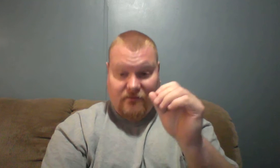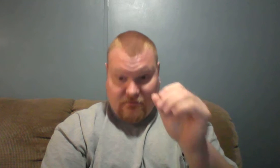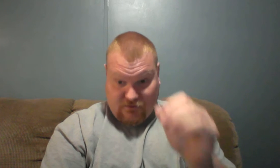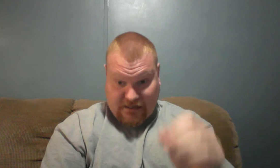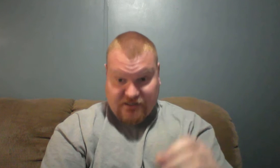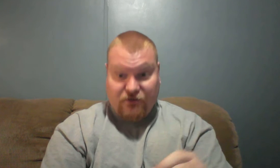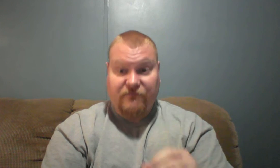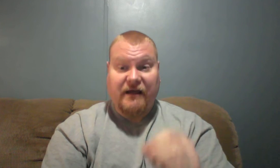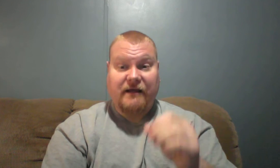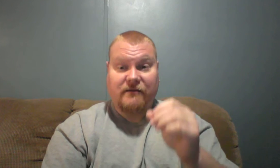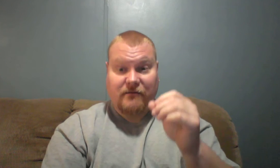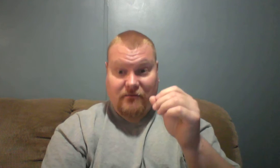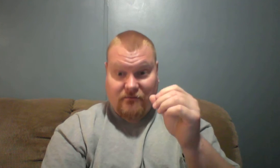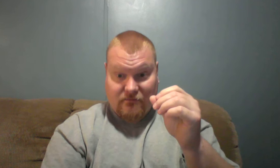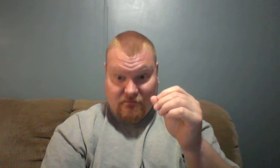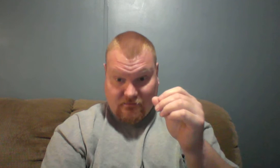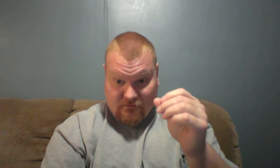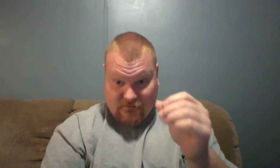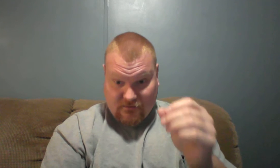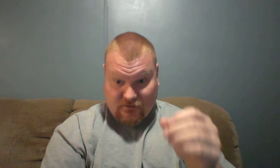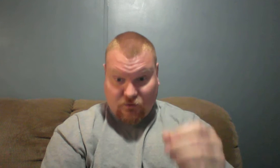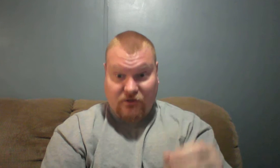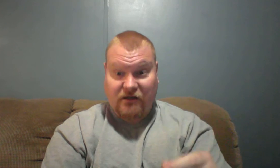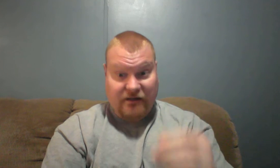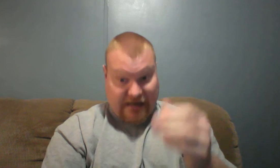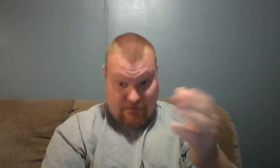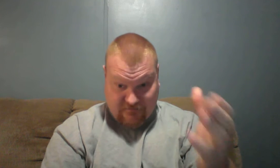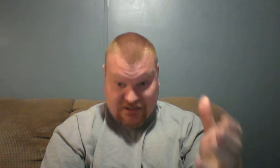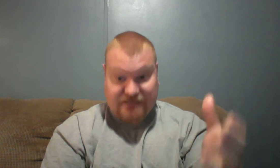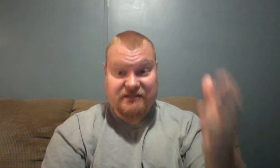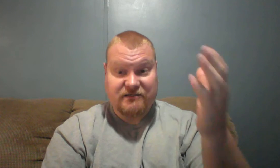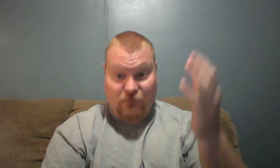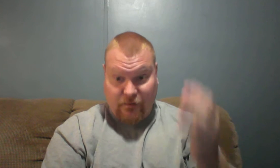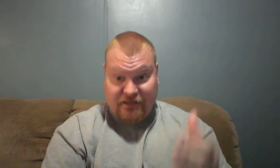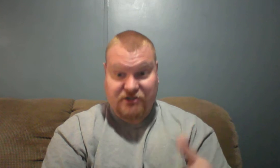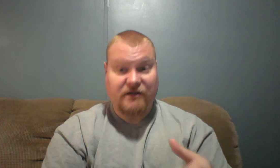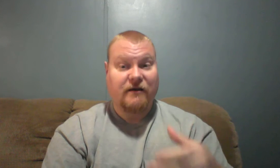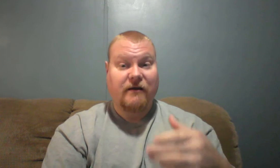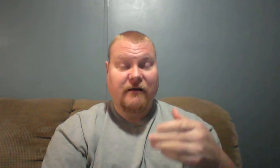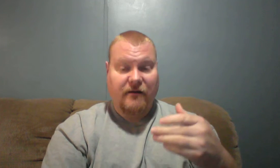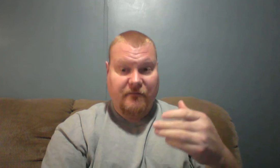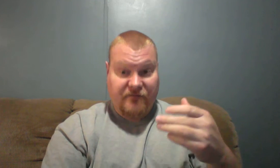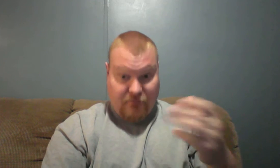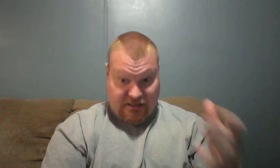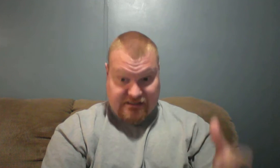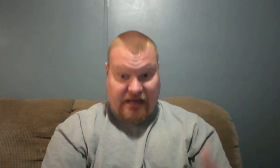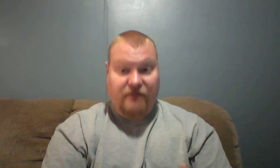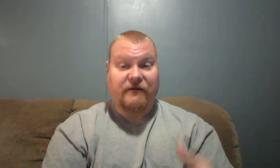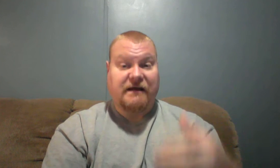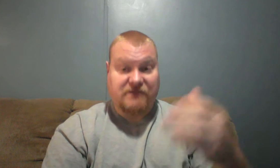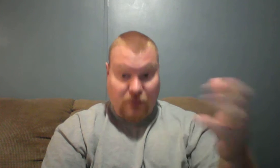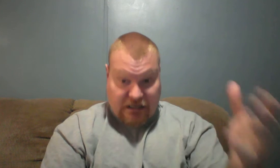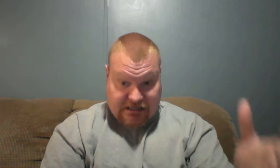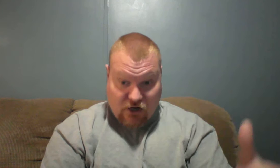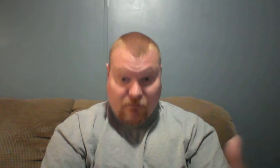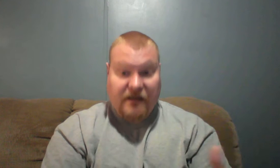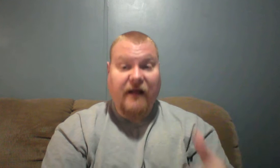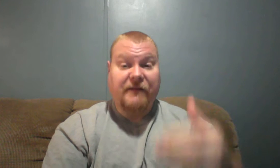grace through faith, the word, the name of Jesus, mentioned, the blood sacrifice, the blood atonement, the